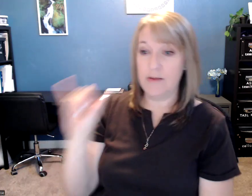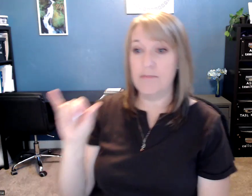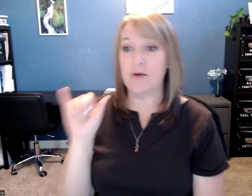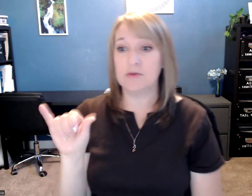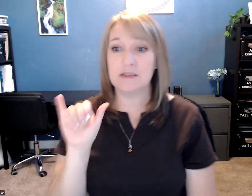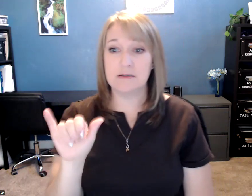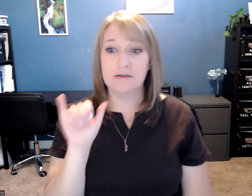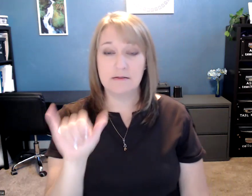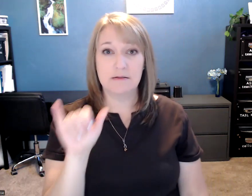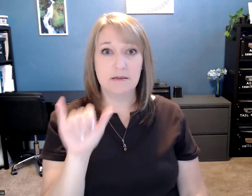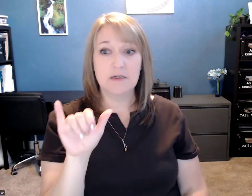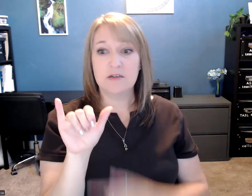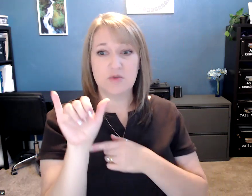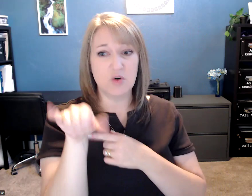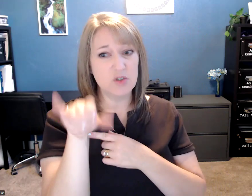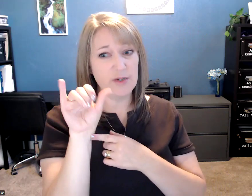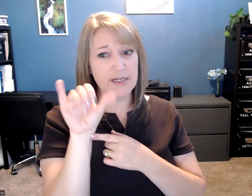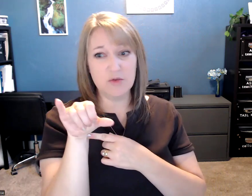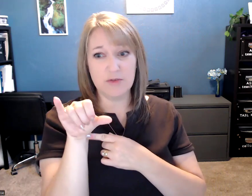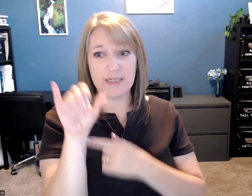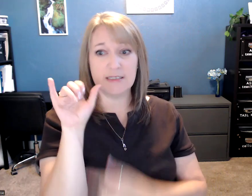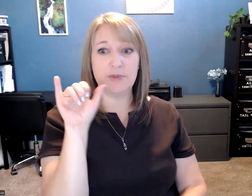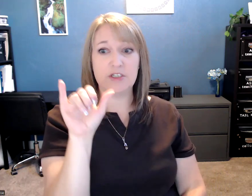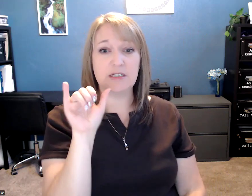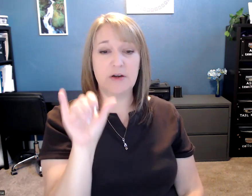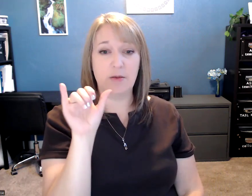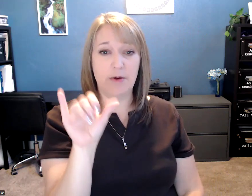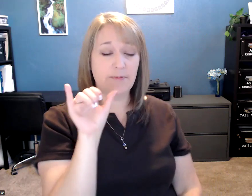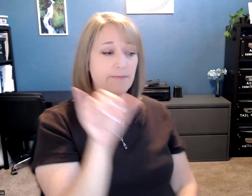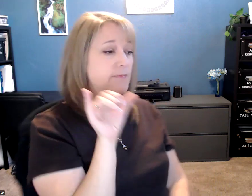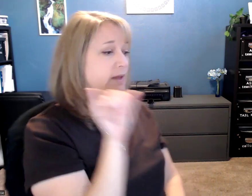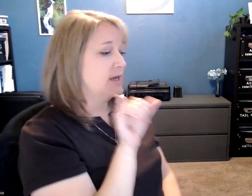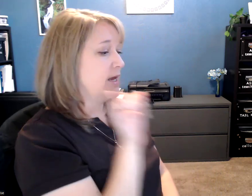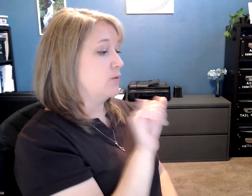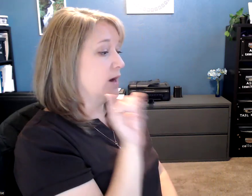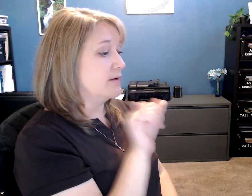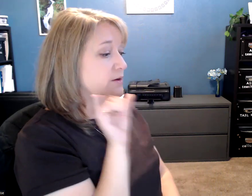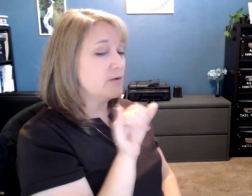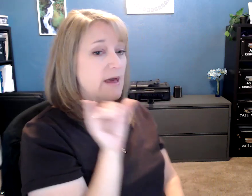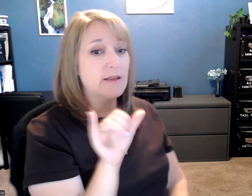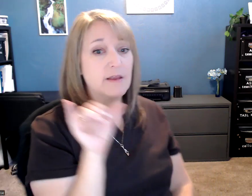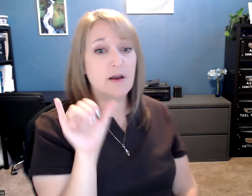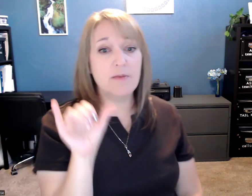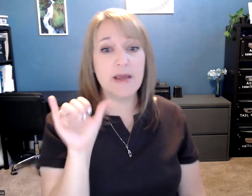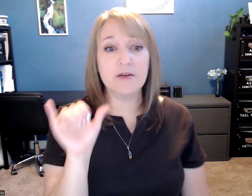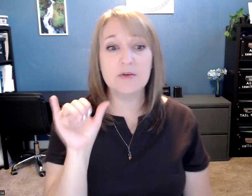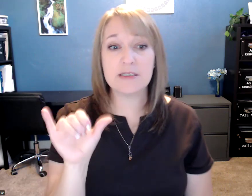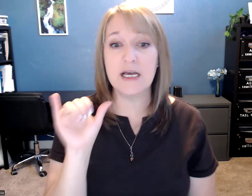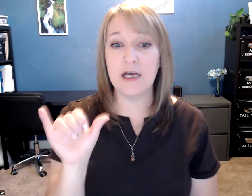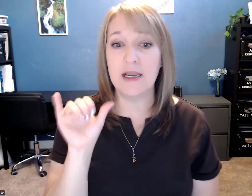and bounce. So don't do it in your wrist, but just in your elbow. And while you do that, the non-manual sign